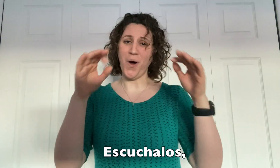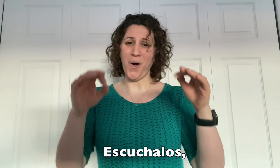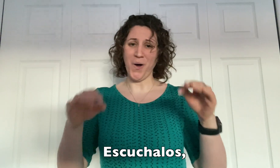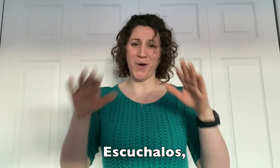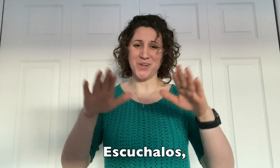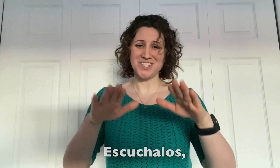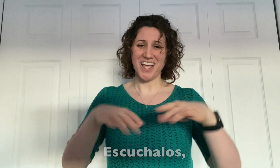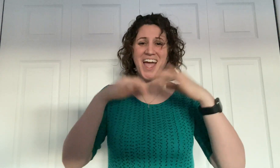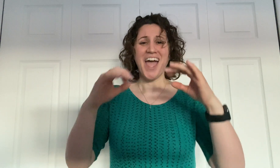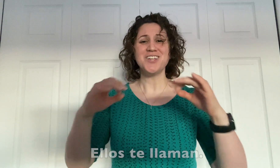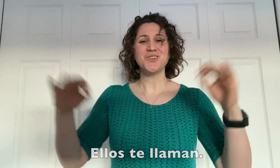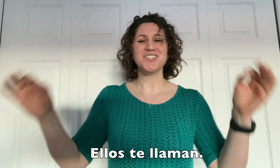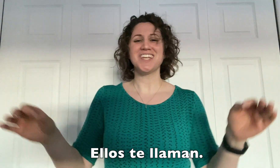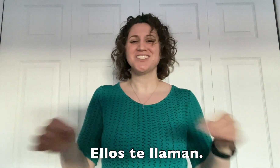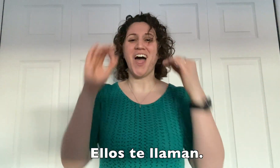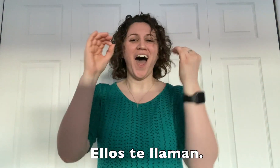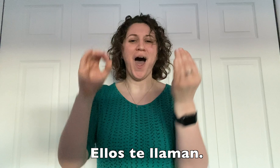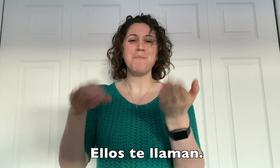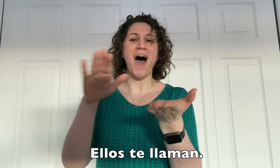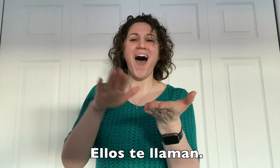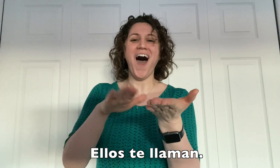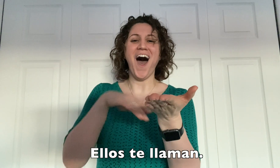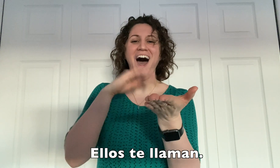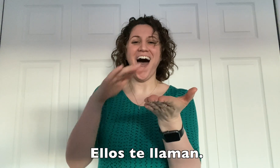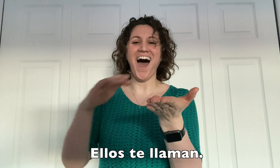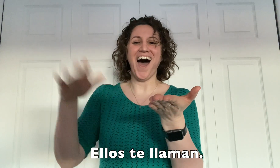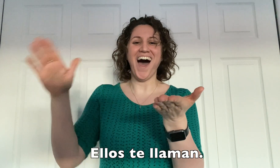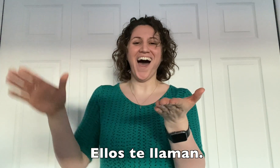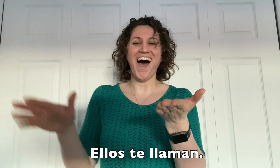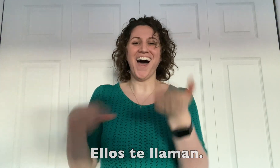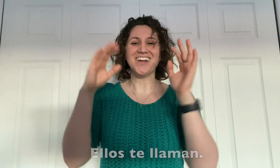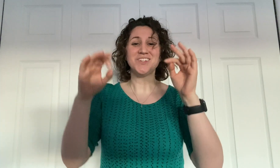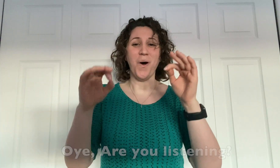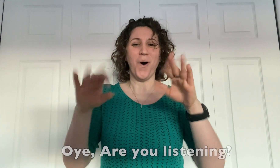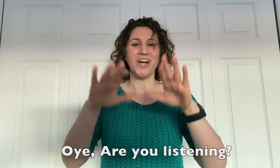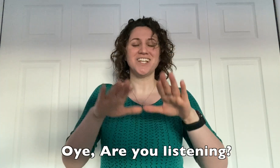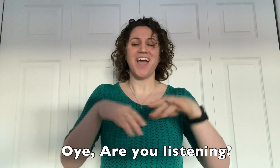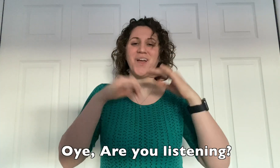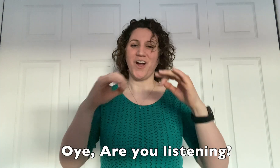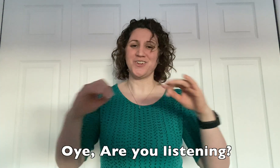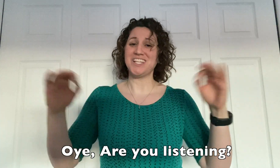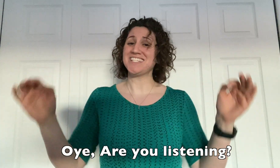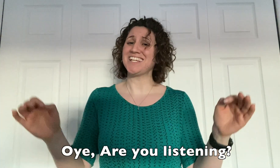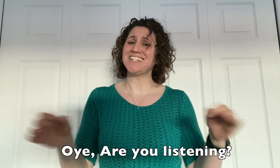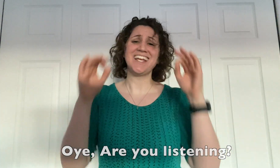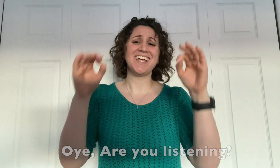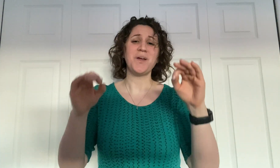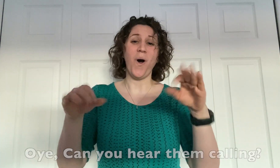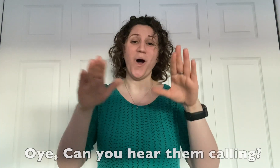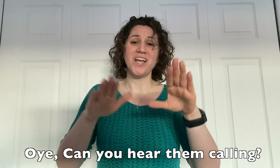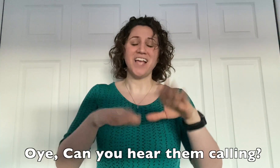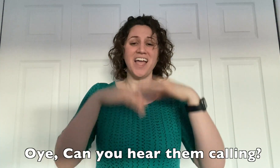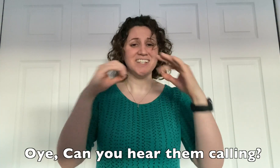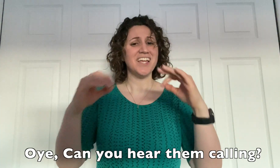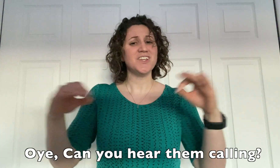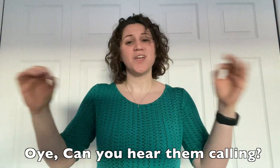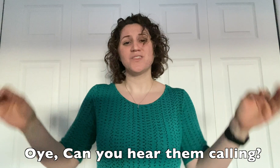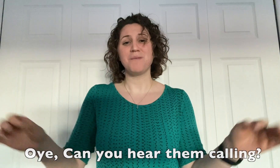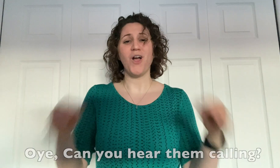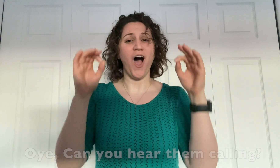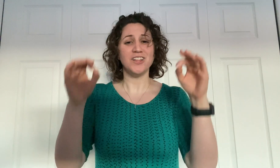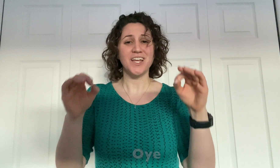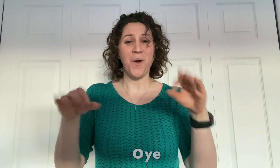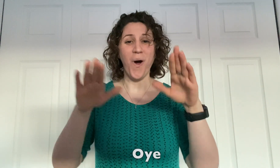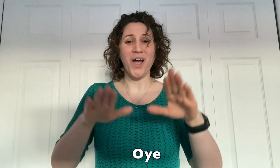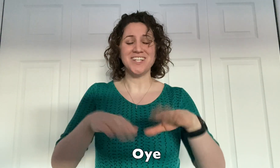Escúchalos, escúchalos, ellos se llaman. Oye, are you listening? Oye, can you